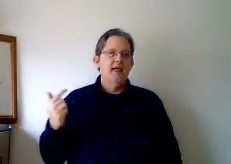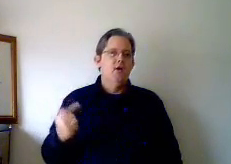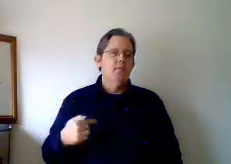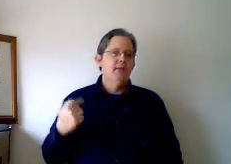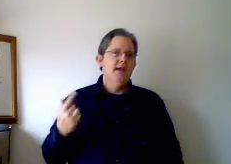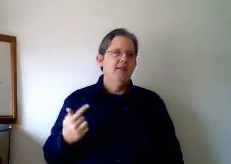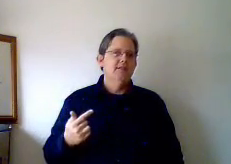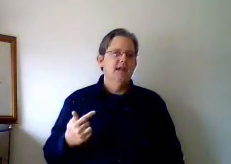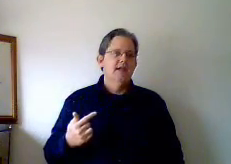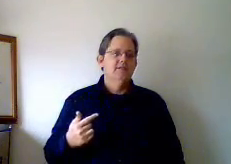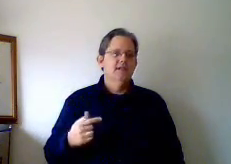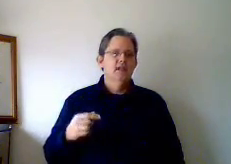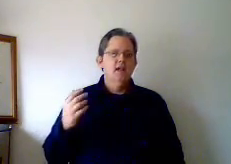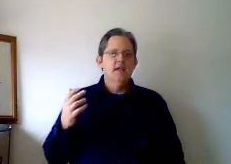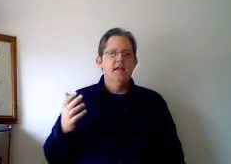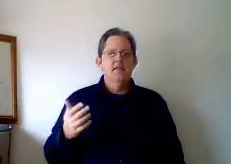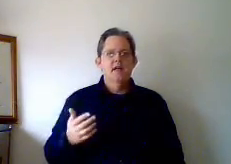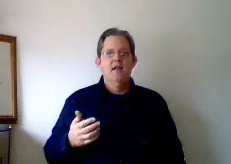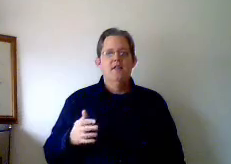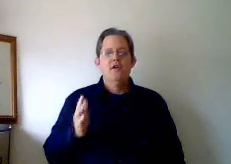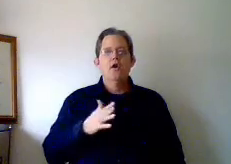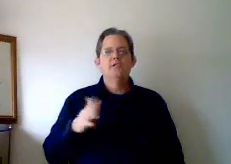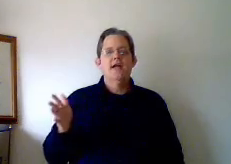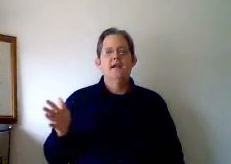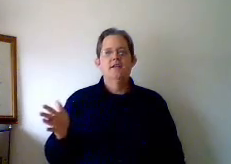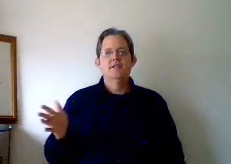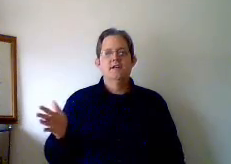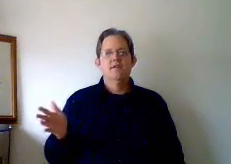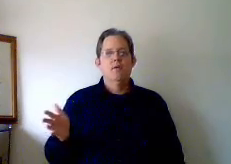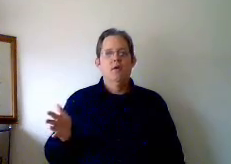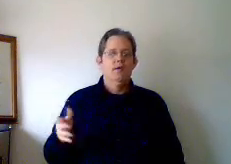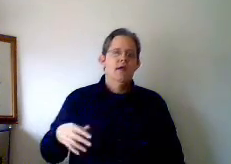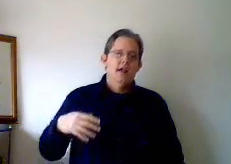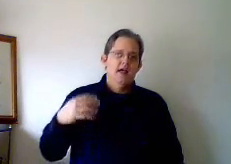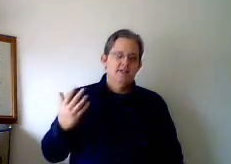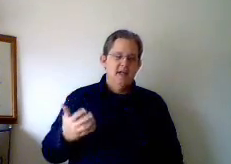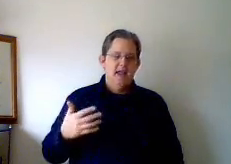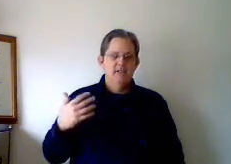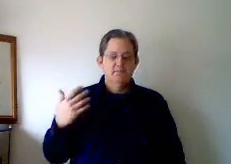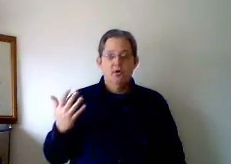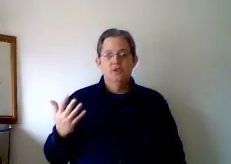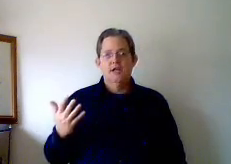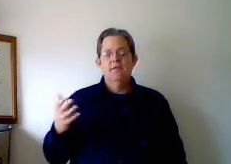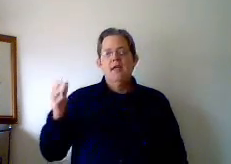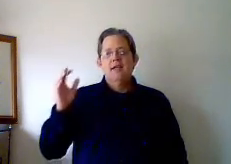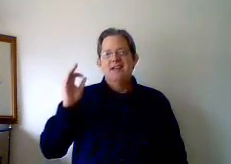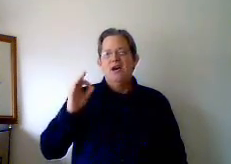NLP these days. Luckily the neuroscientists of the world say it's bullshit. So